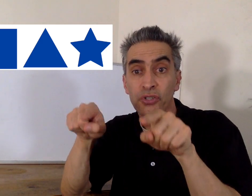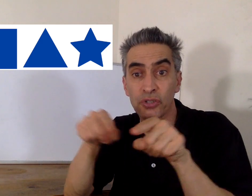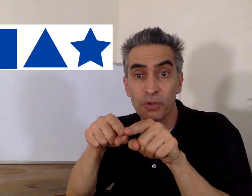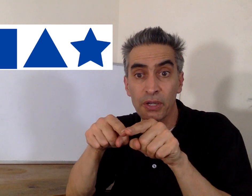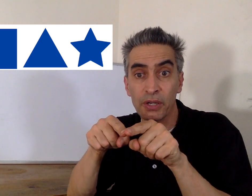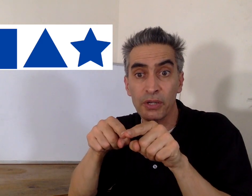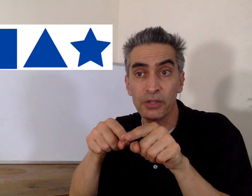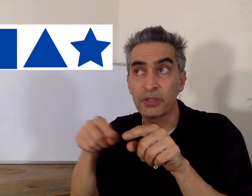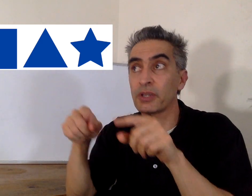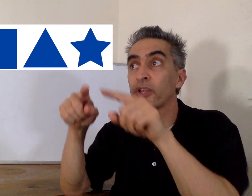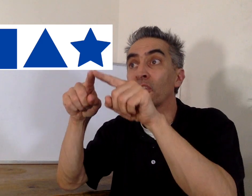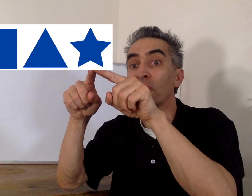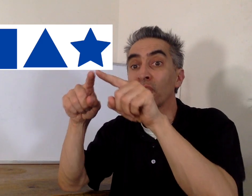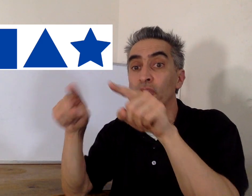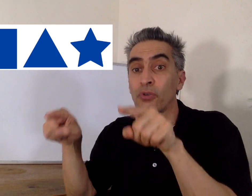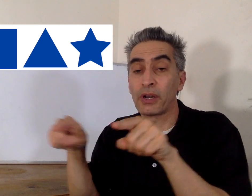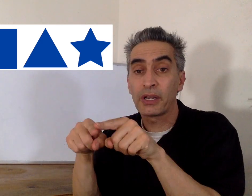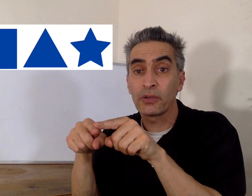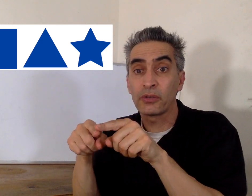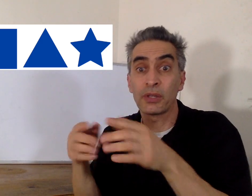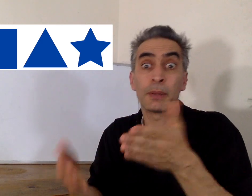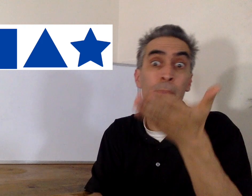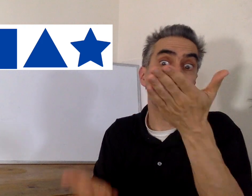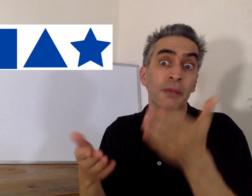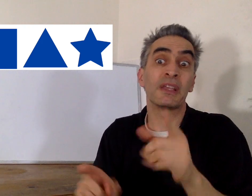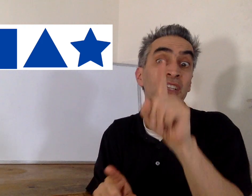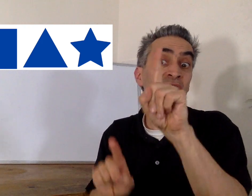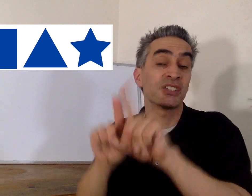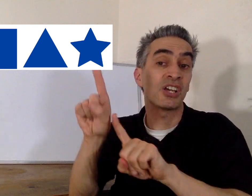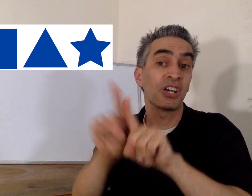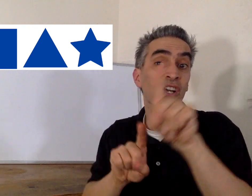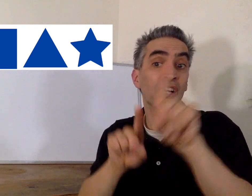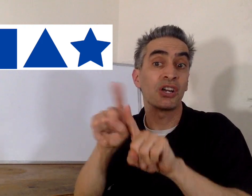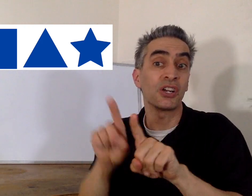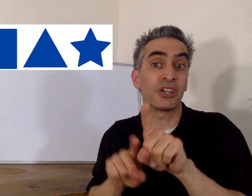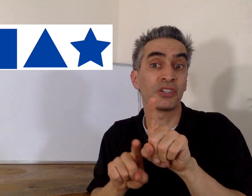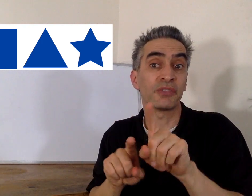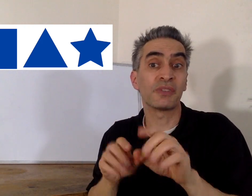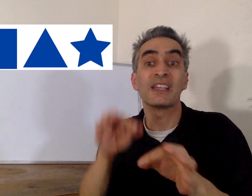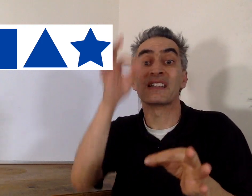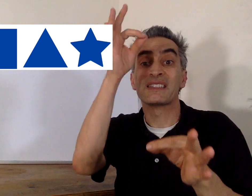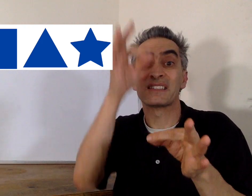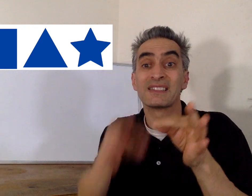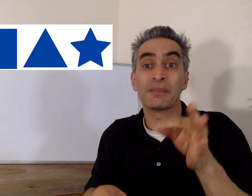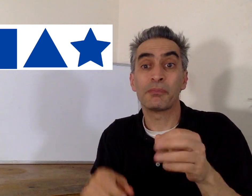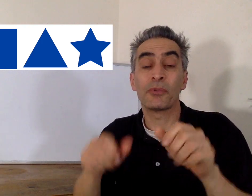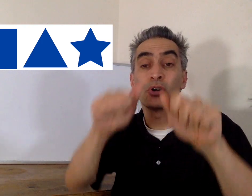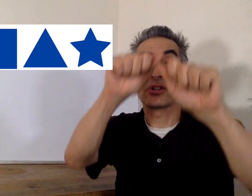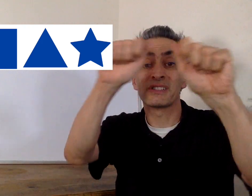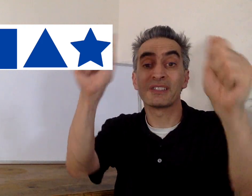squares, triangles, maybe stars. Simple shapes.